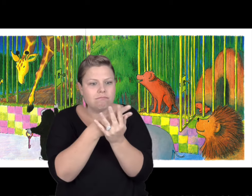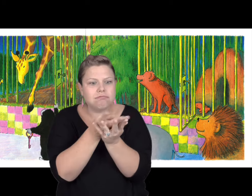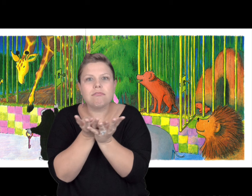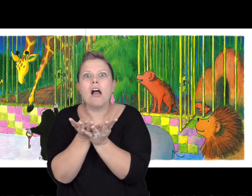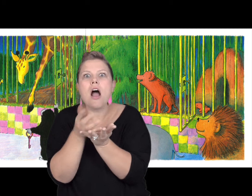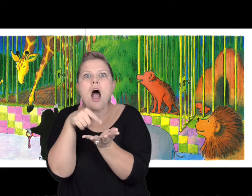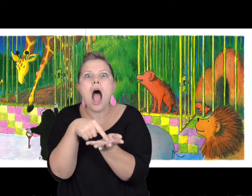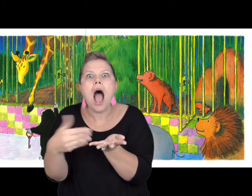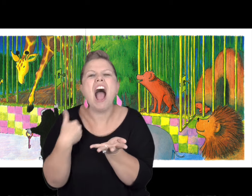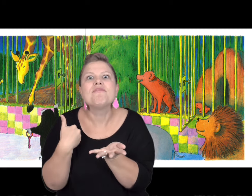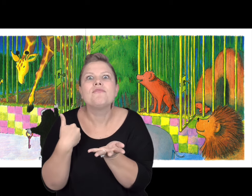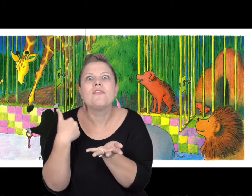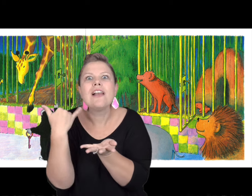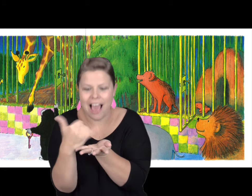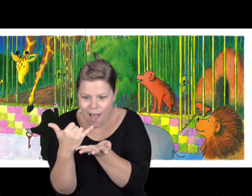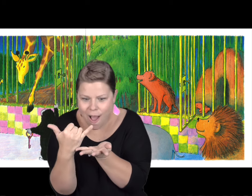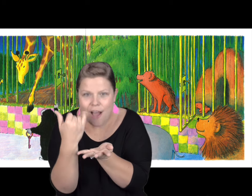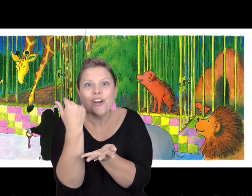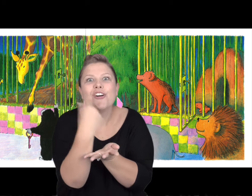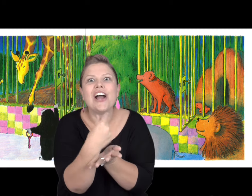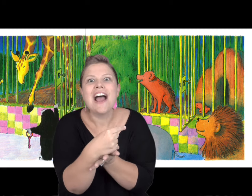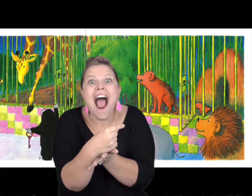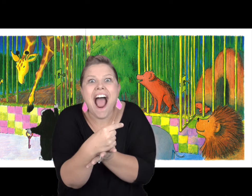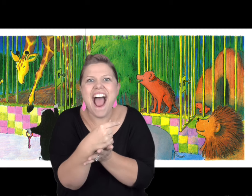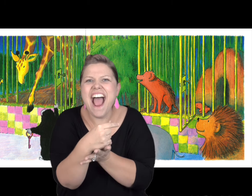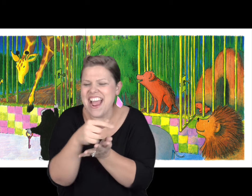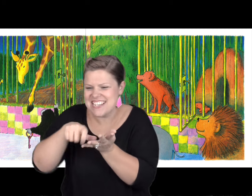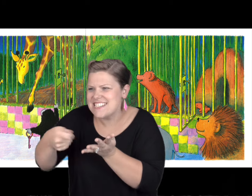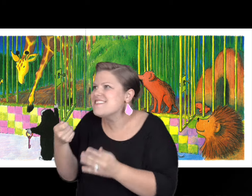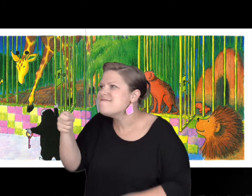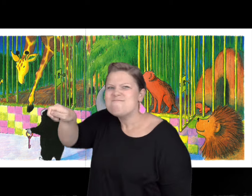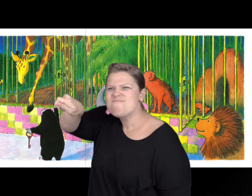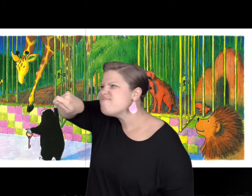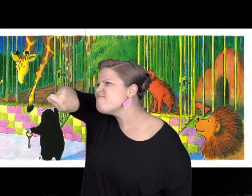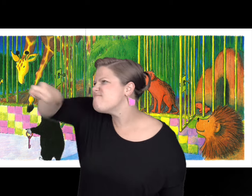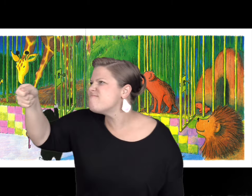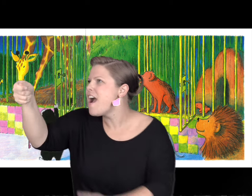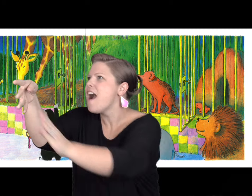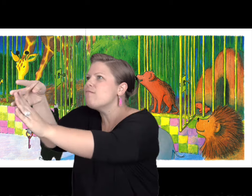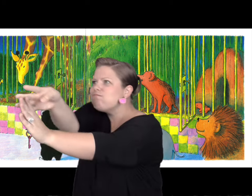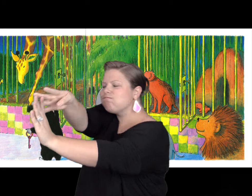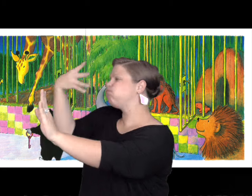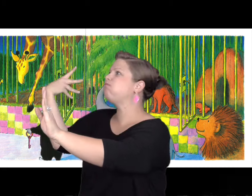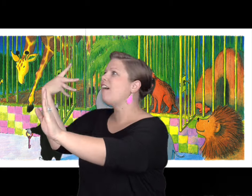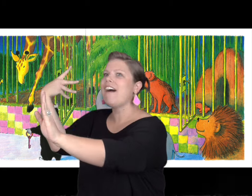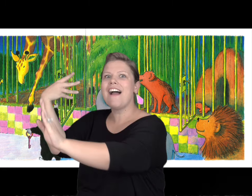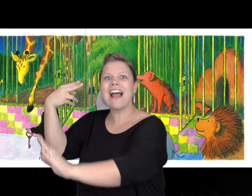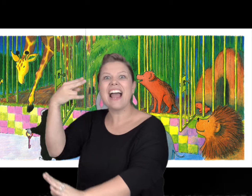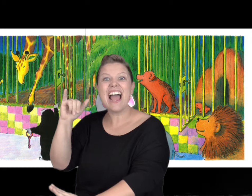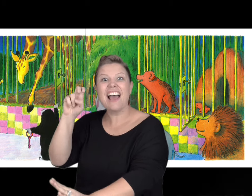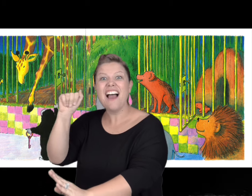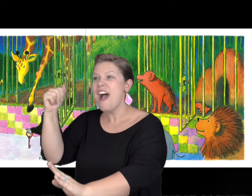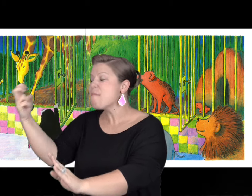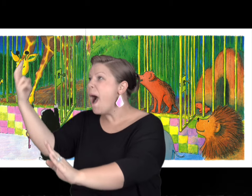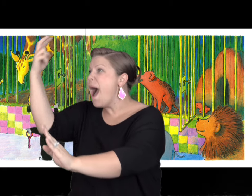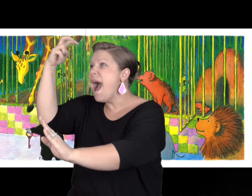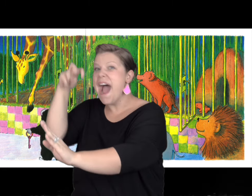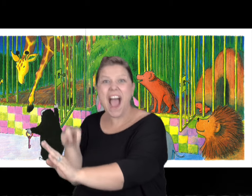cage. He looked at his set of keys. He has yellow and green. He opened up the cage. The